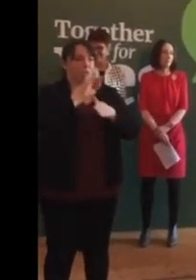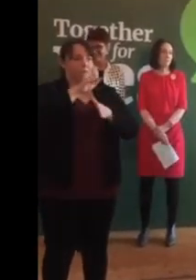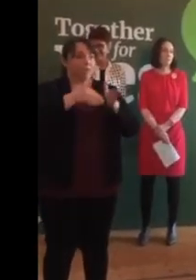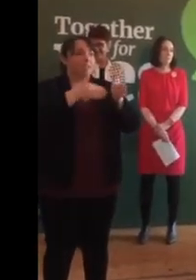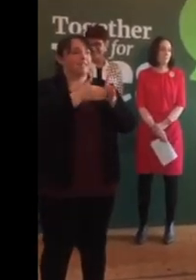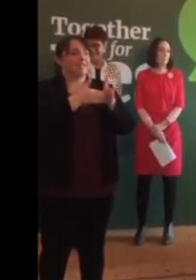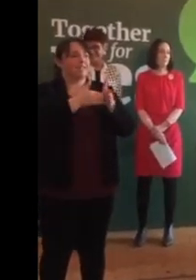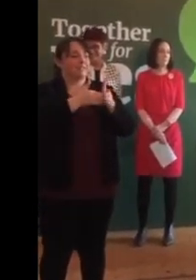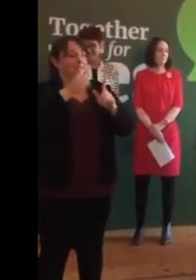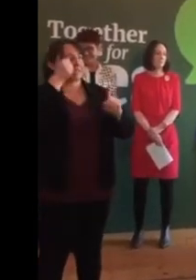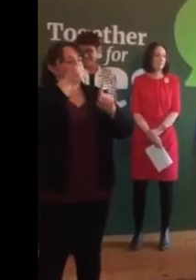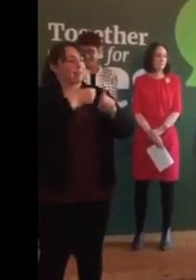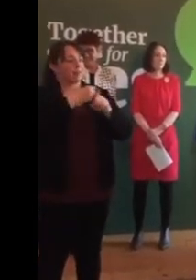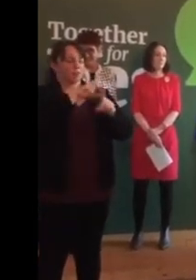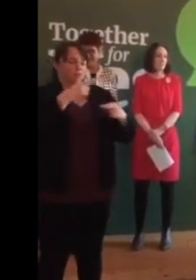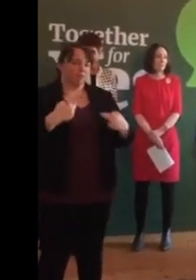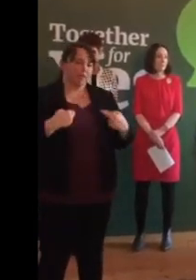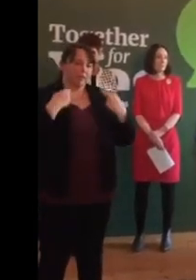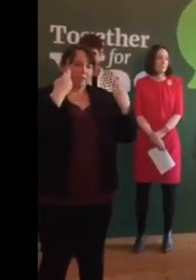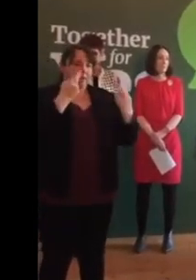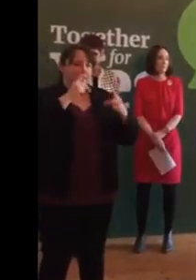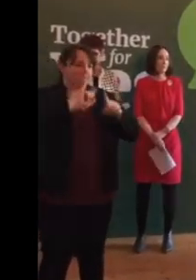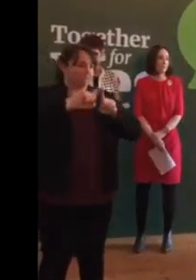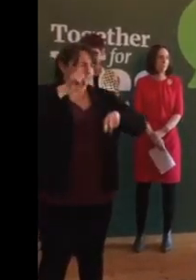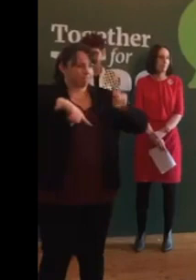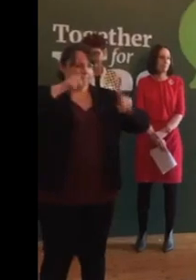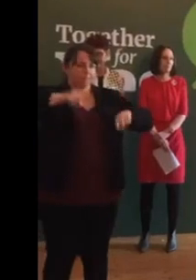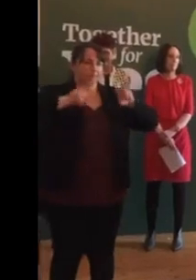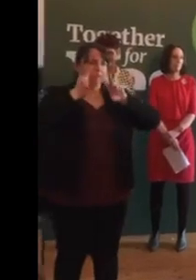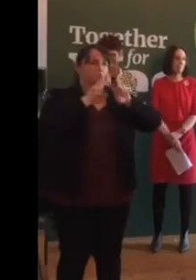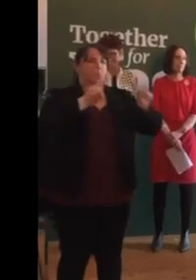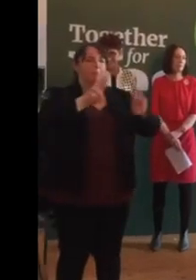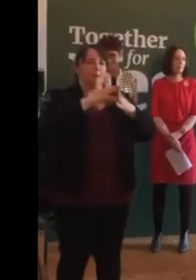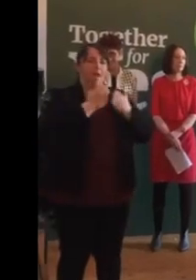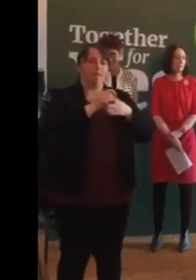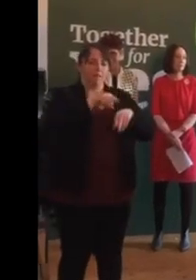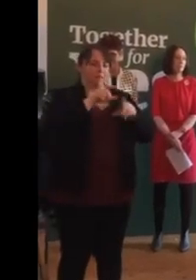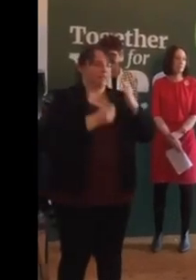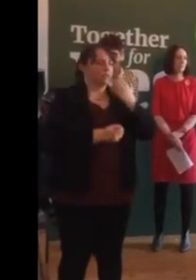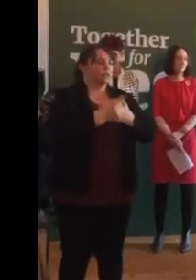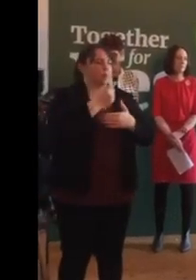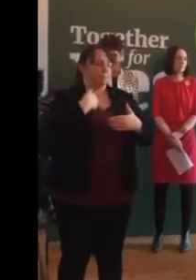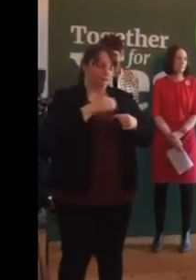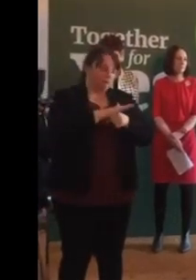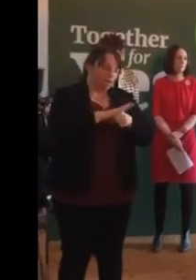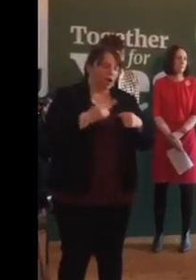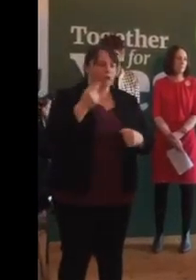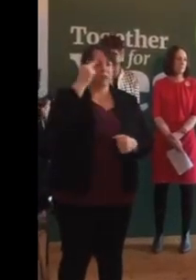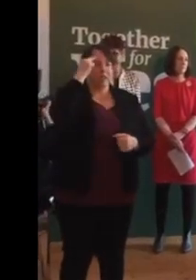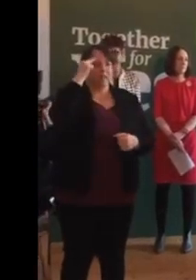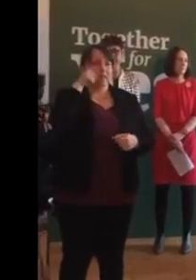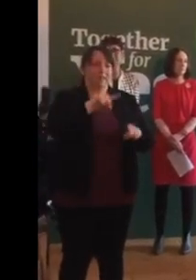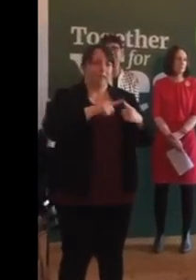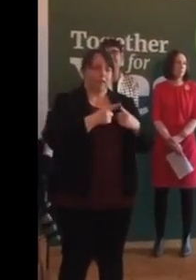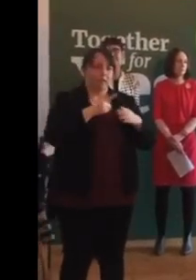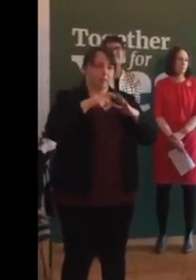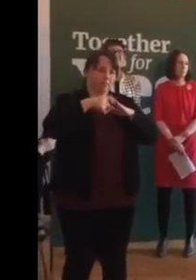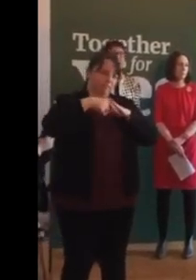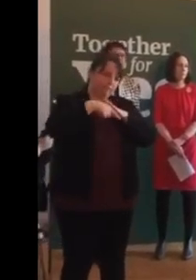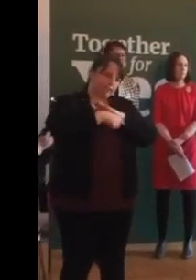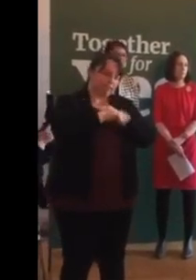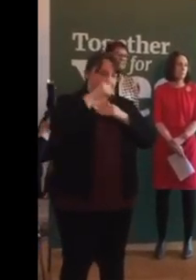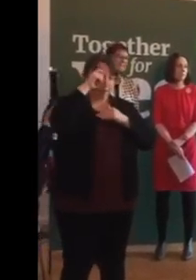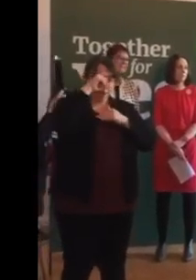respects the diverse views people hold on this issue. We absolutely understand that this is a complex and a